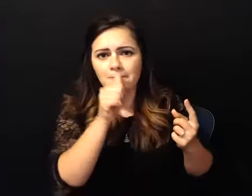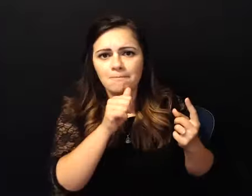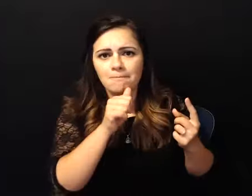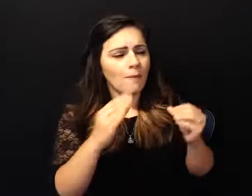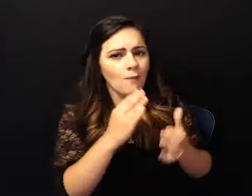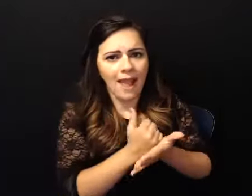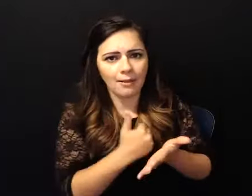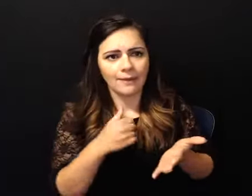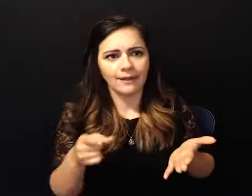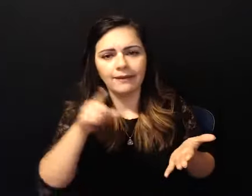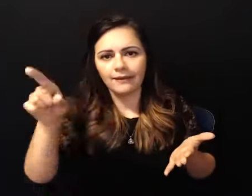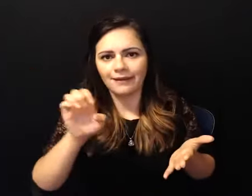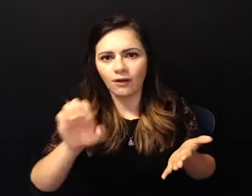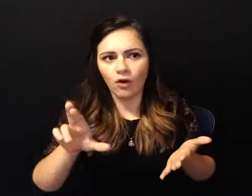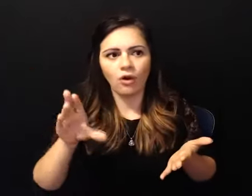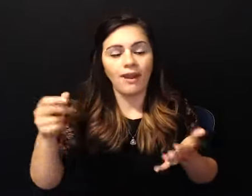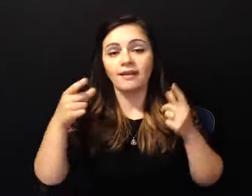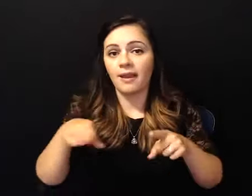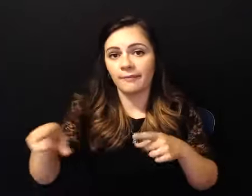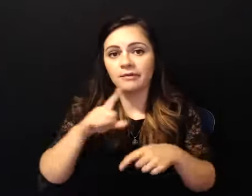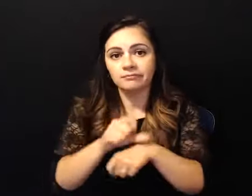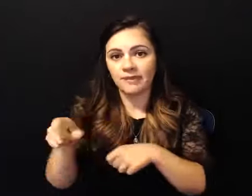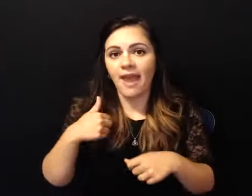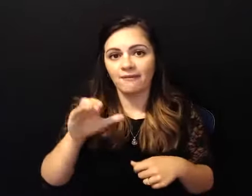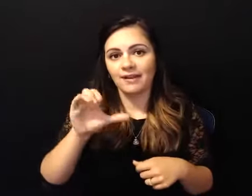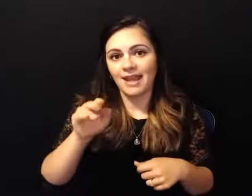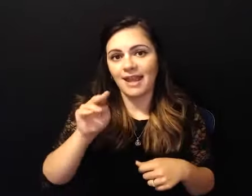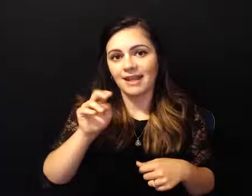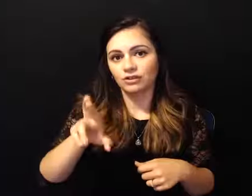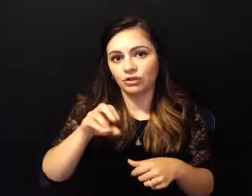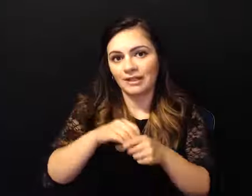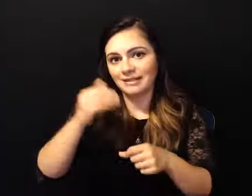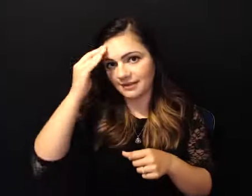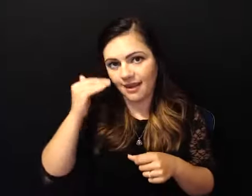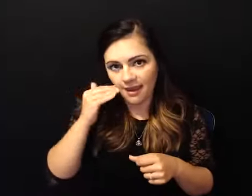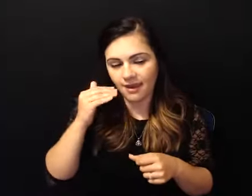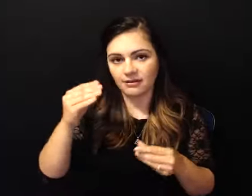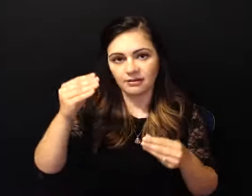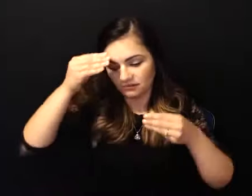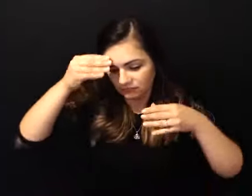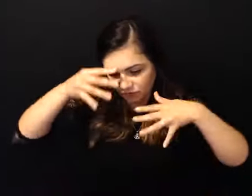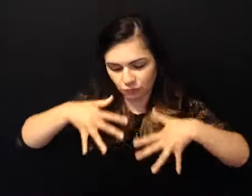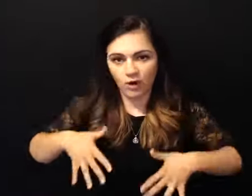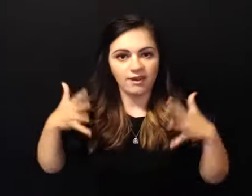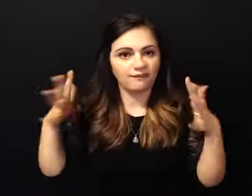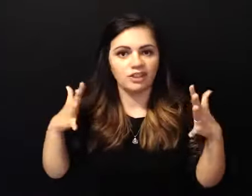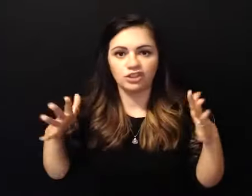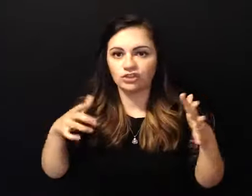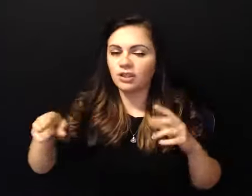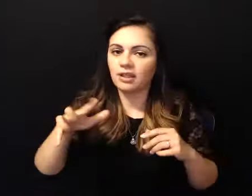cancer inside his head you know and it had spread to a lot of places and he was really sick and um so uh he came back home and we wanted